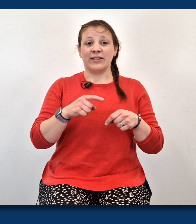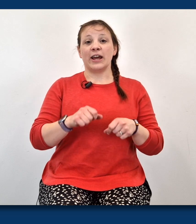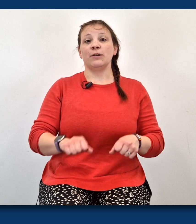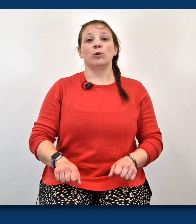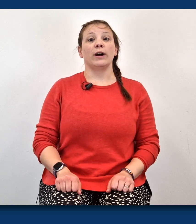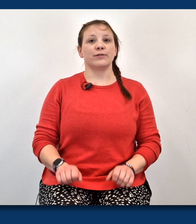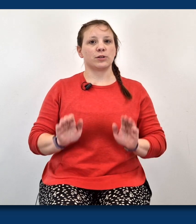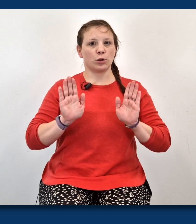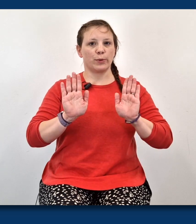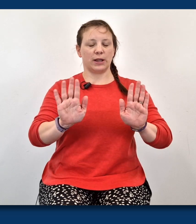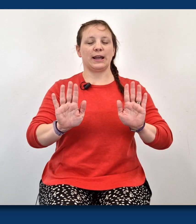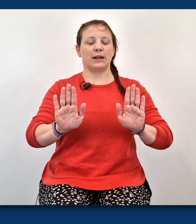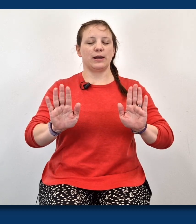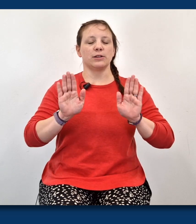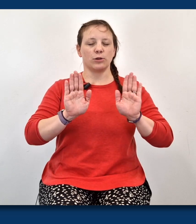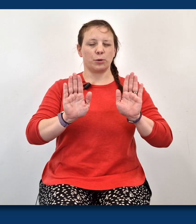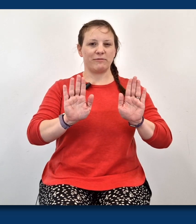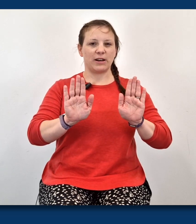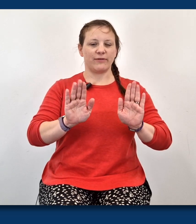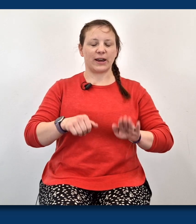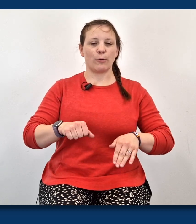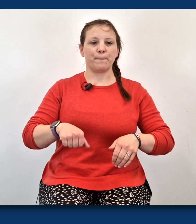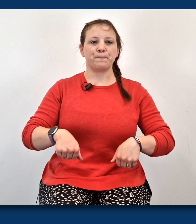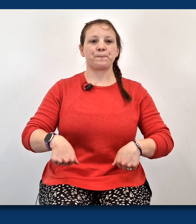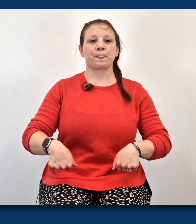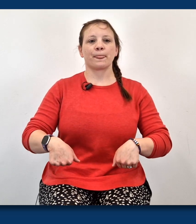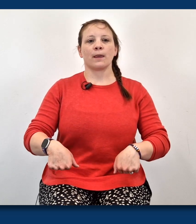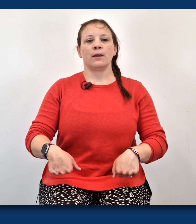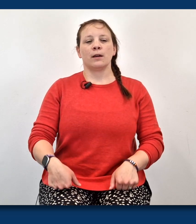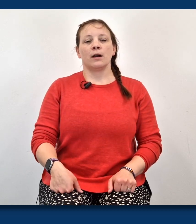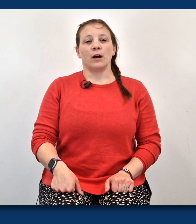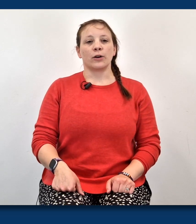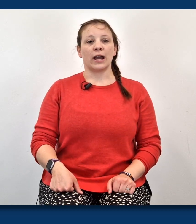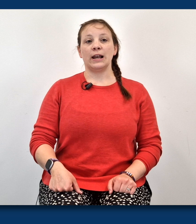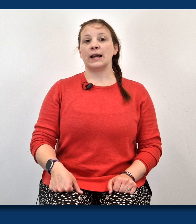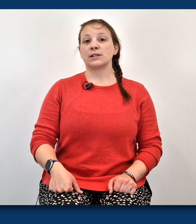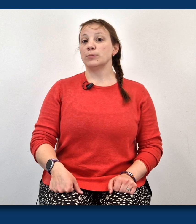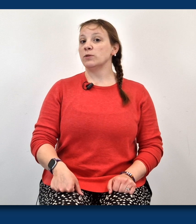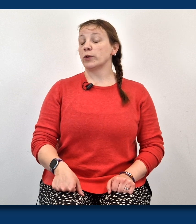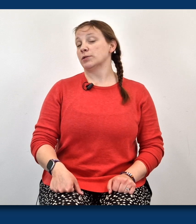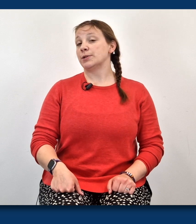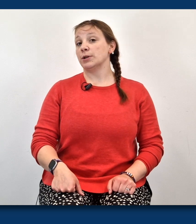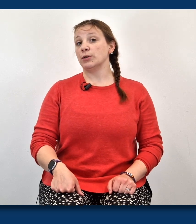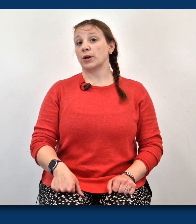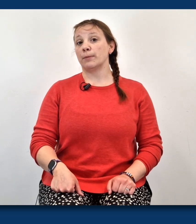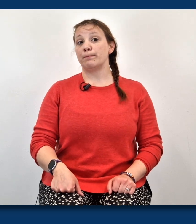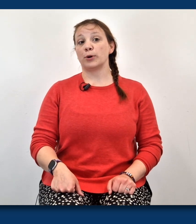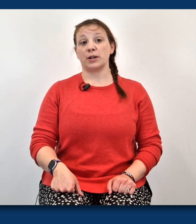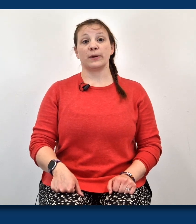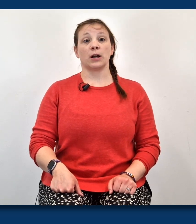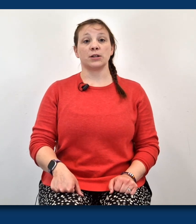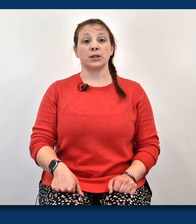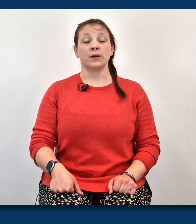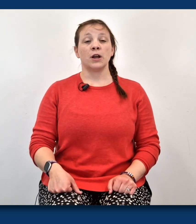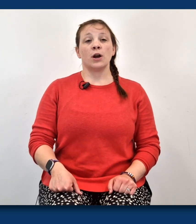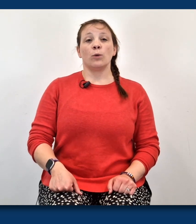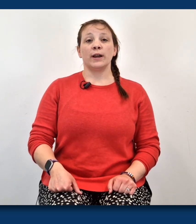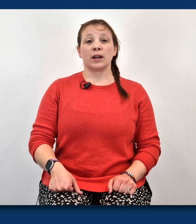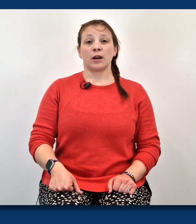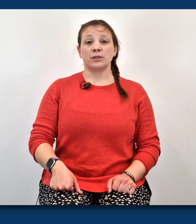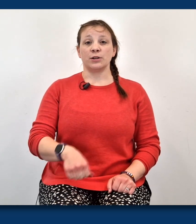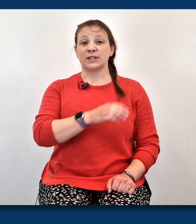And then we'll have stop again at the end. So we've got to be ready for that one. Okay. Let's move on to the body percussion.